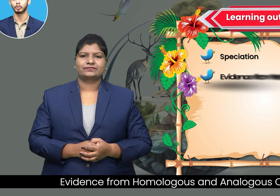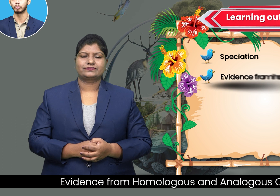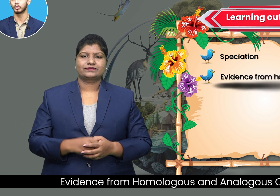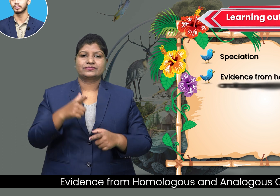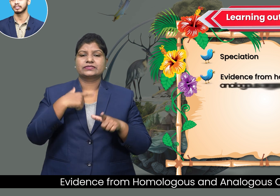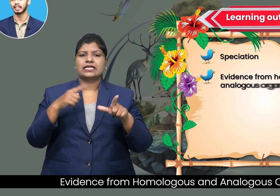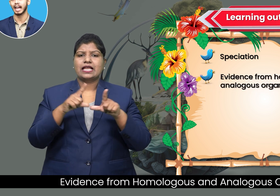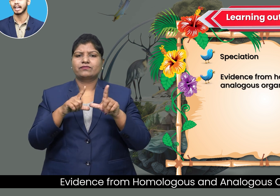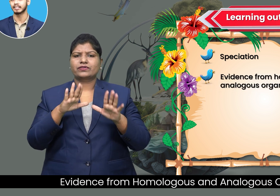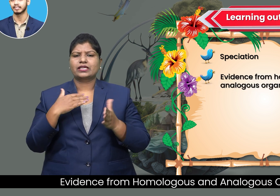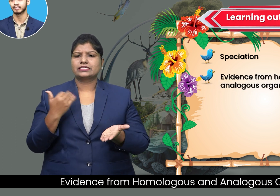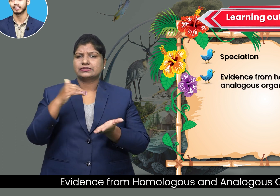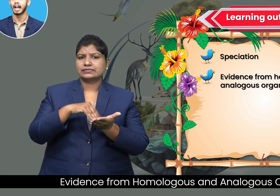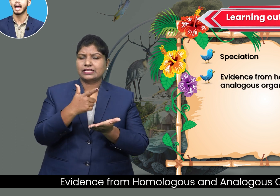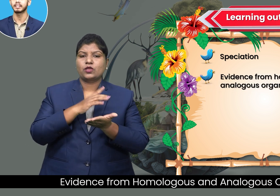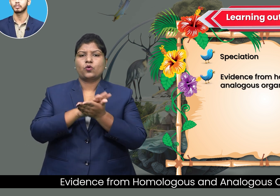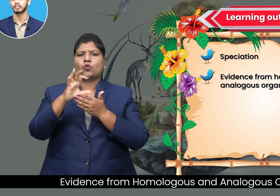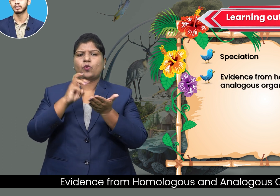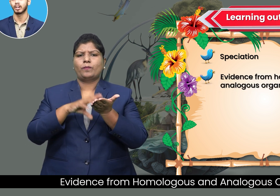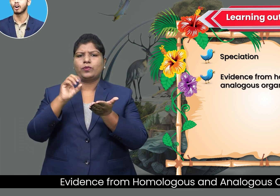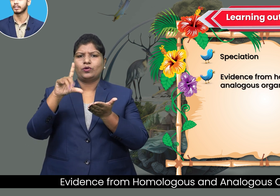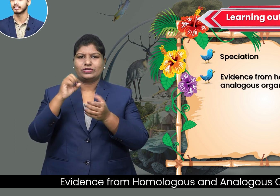homologous and analogous organs